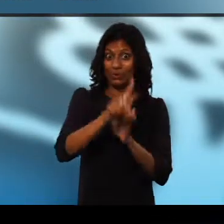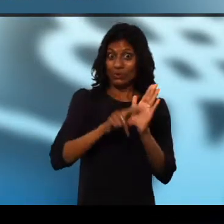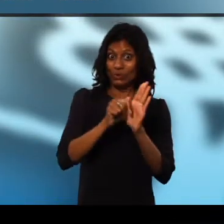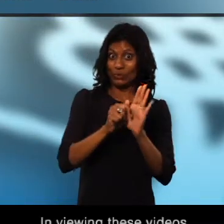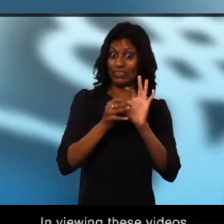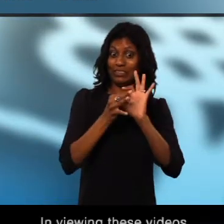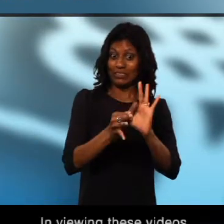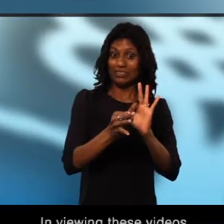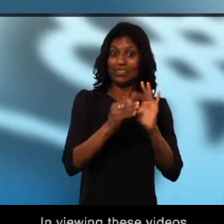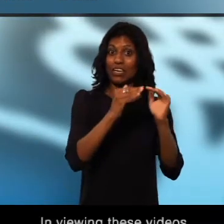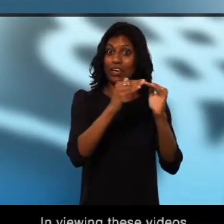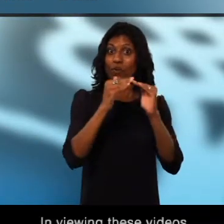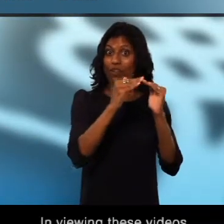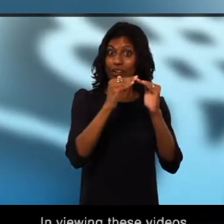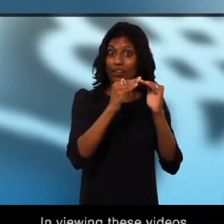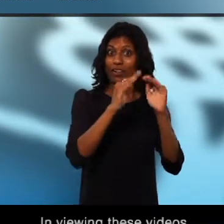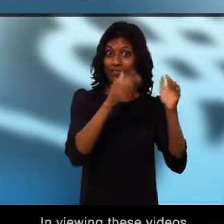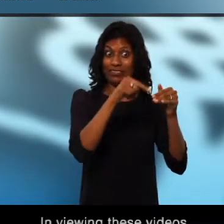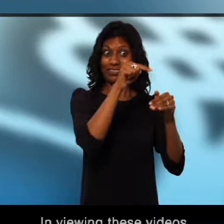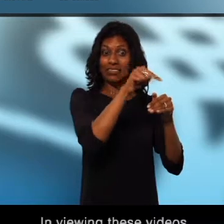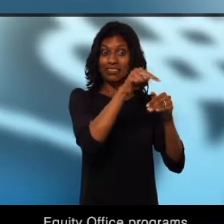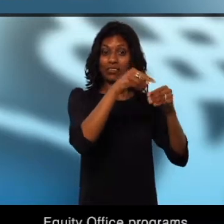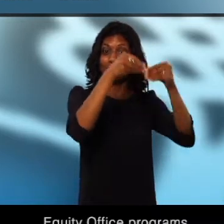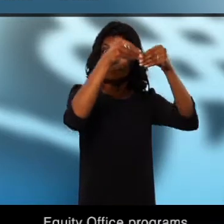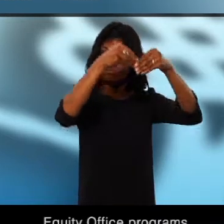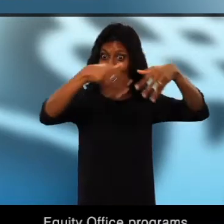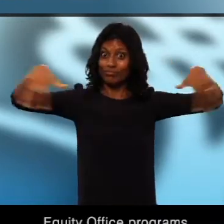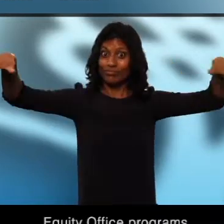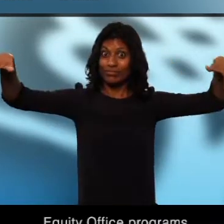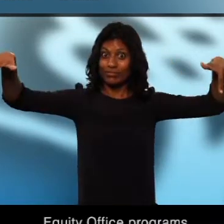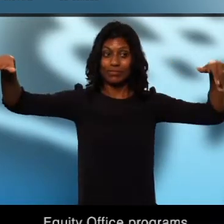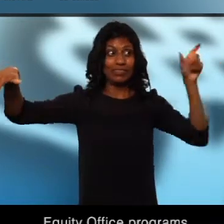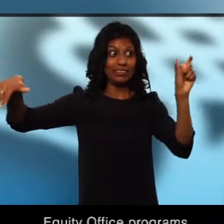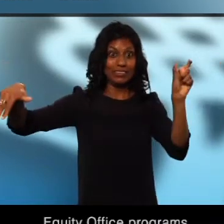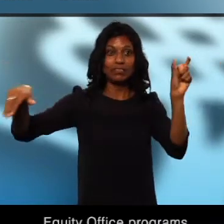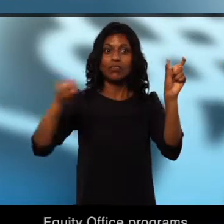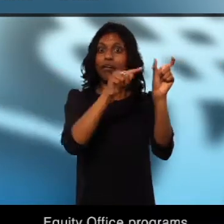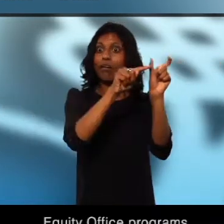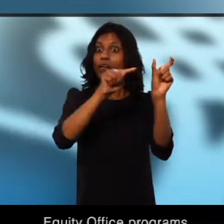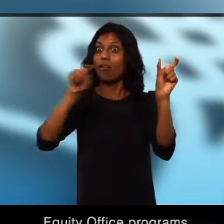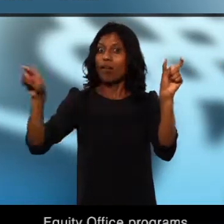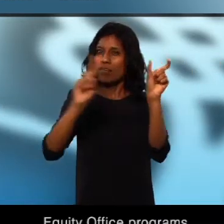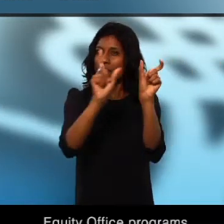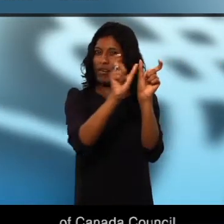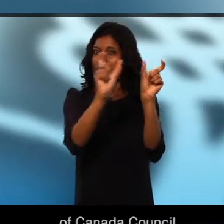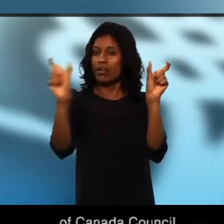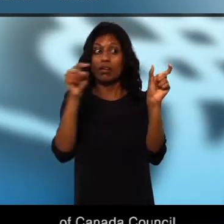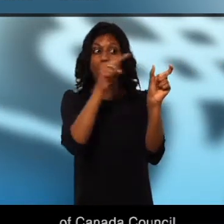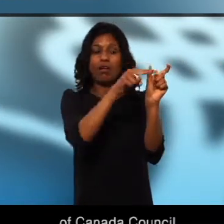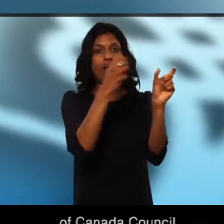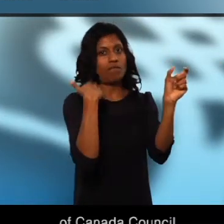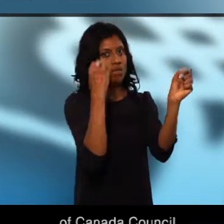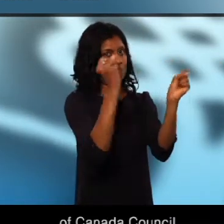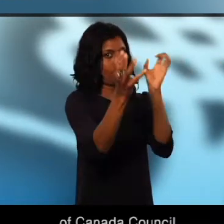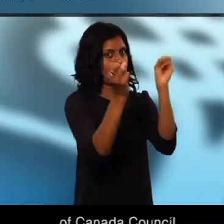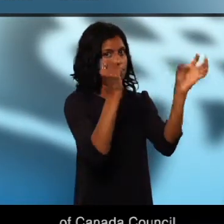In viewing these videos, please note that Equity Office programs are only one small part of Canada Council programs,